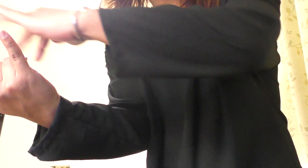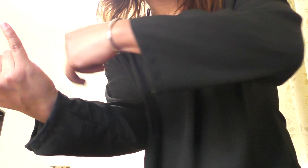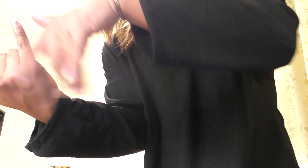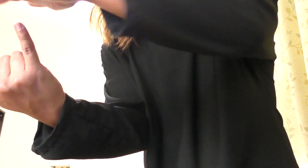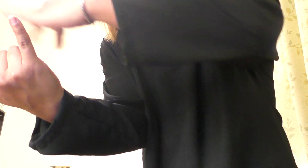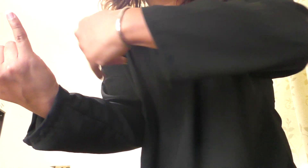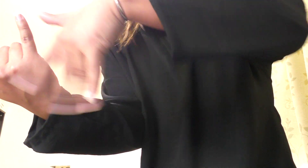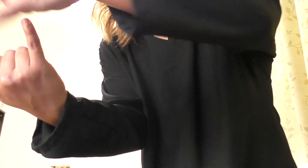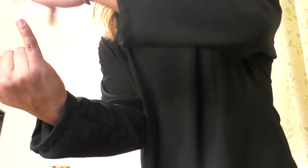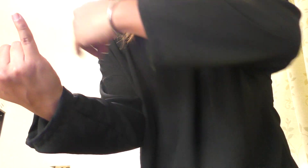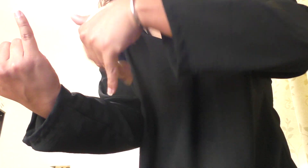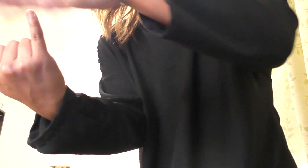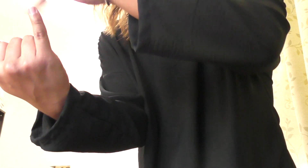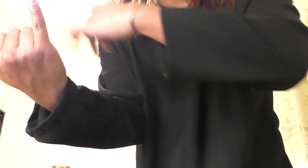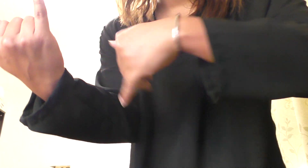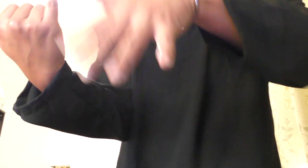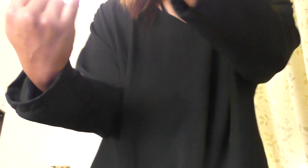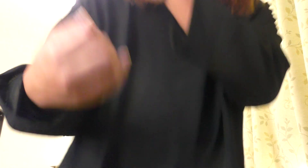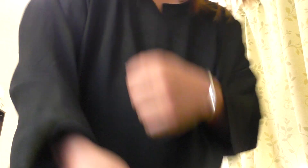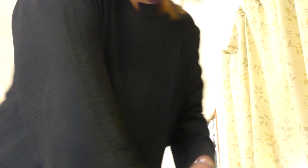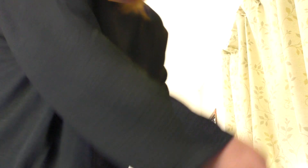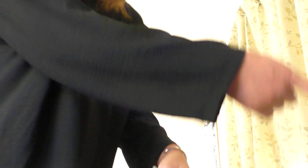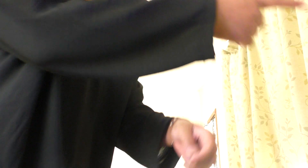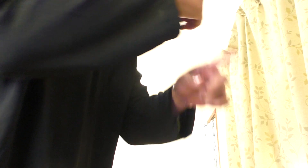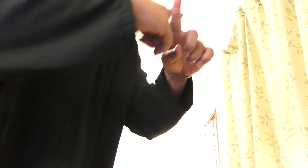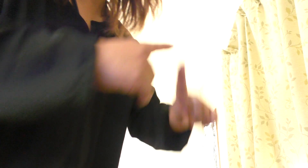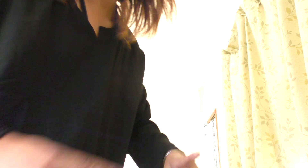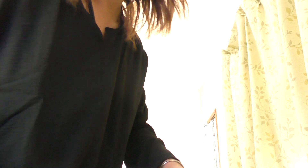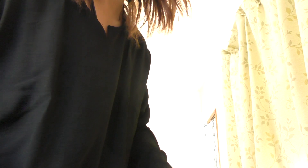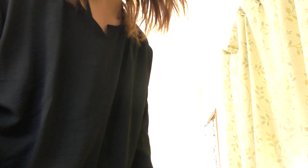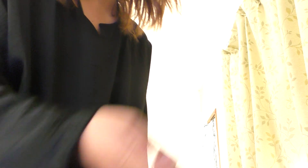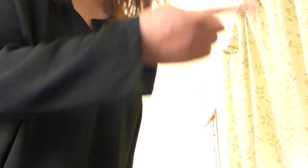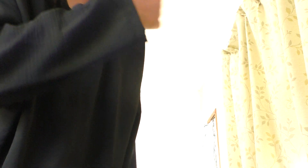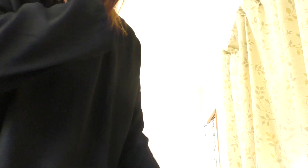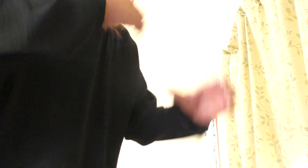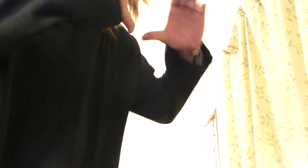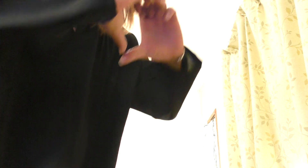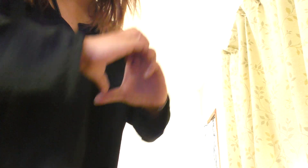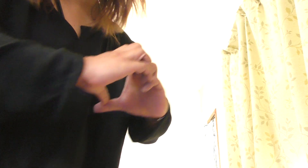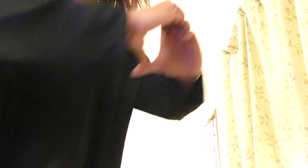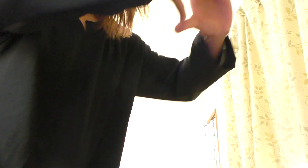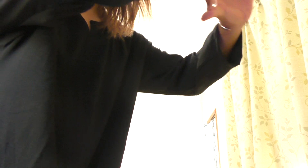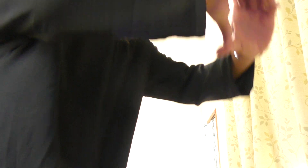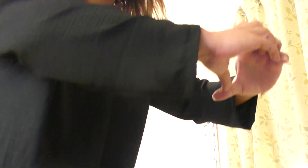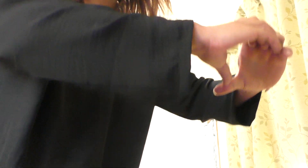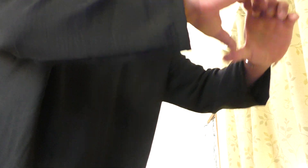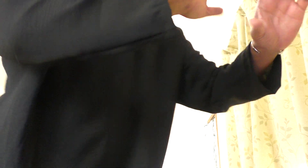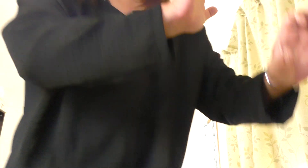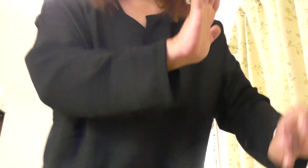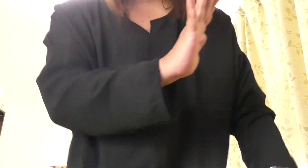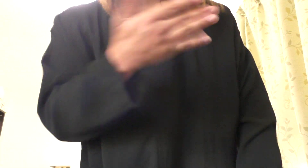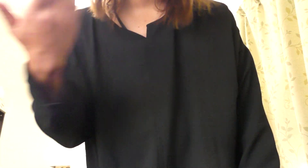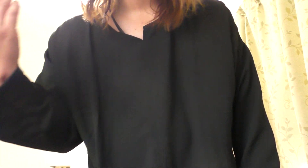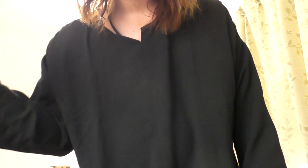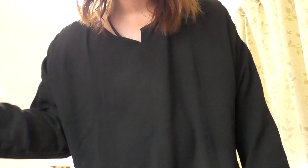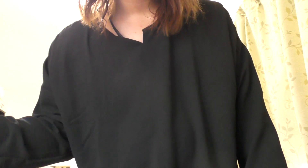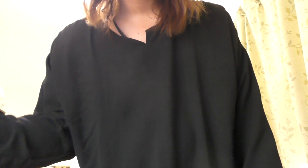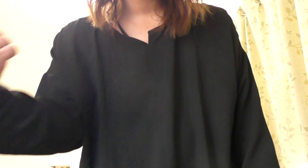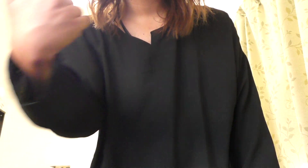special Last Christmas I gave you my heart But the very next